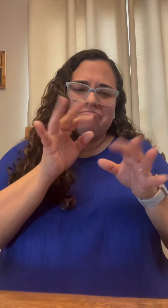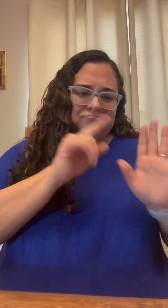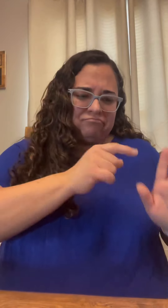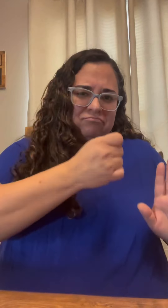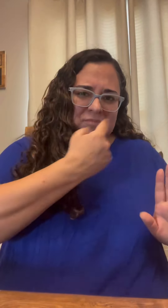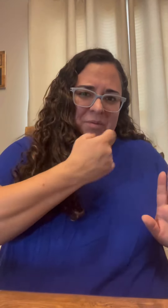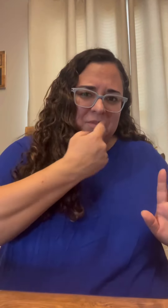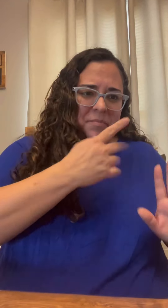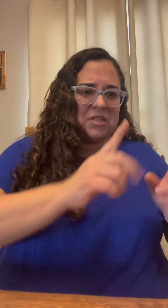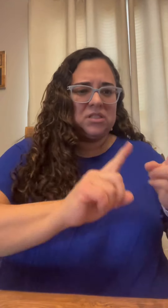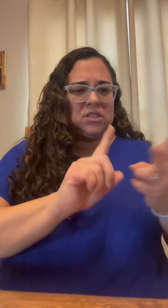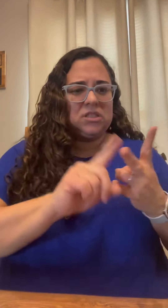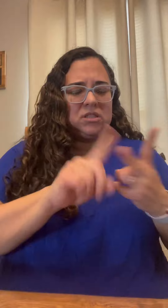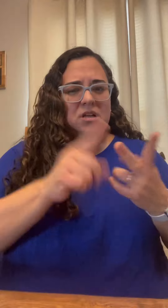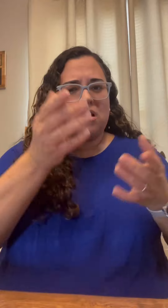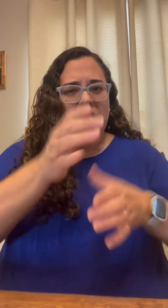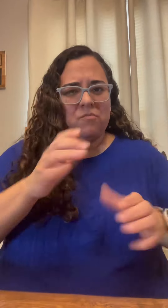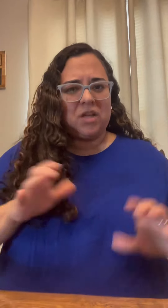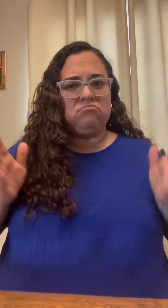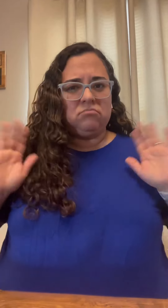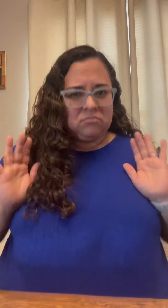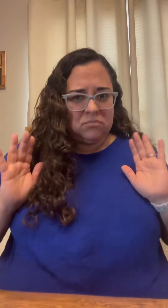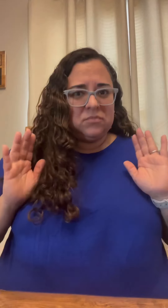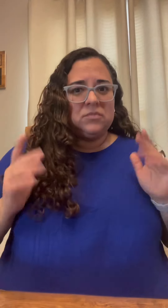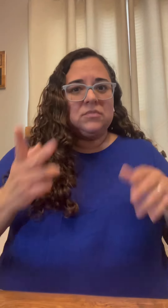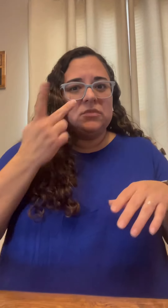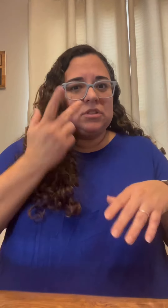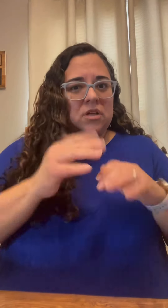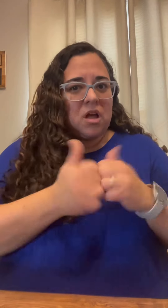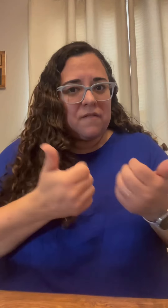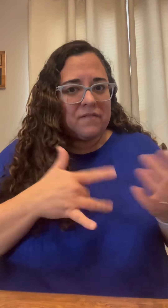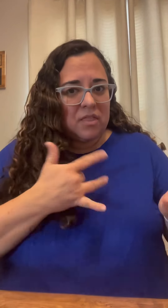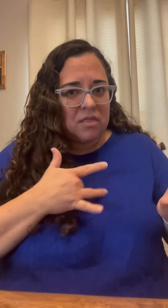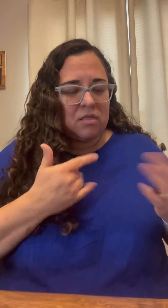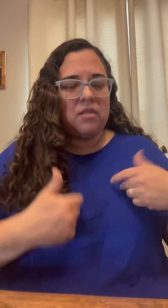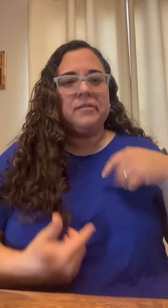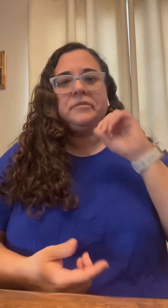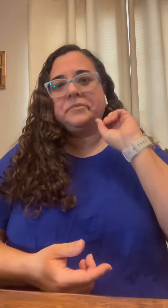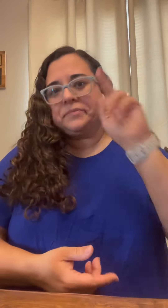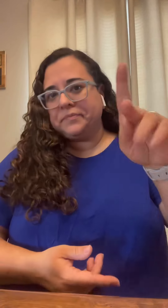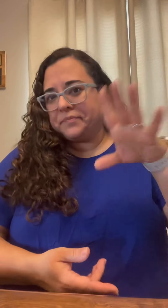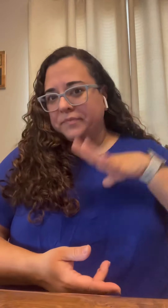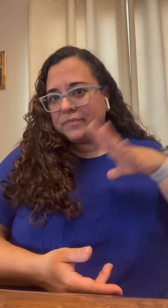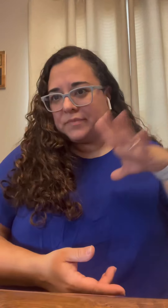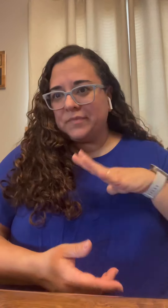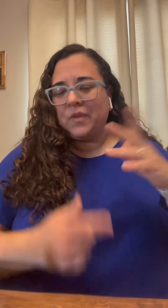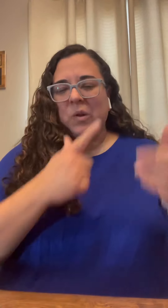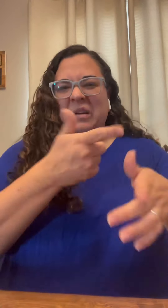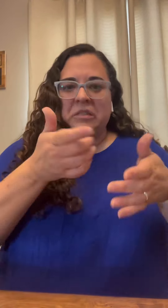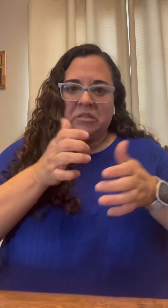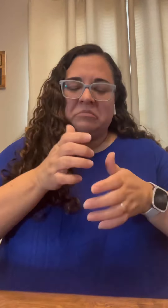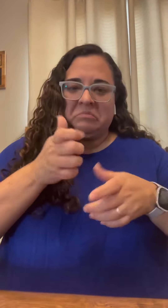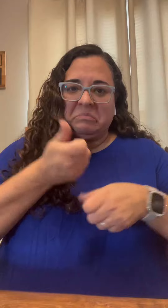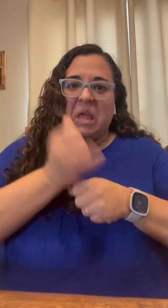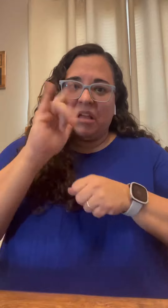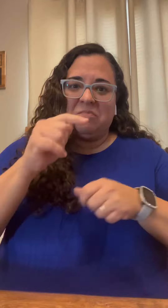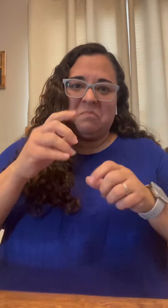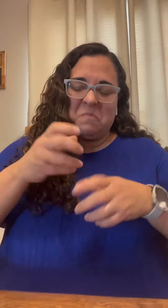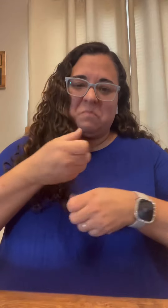they said focus on um the supplements and chiropractic care and see how i feel so i agreed to do that